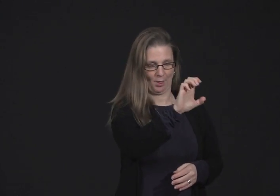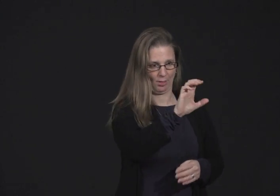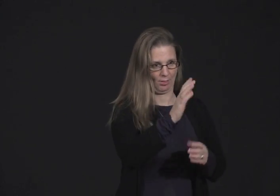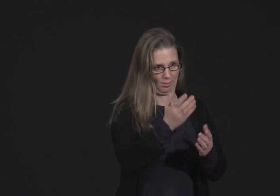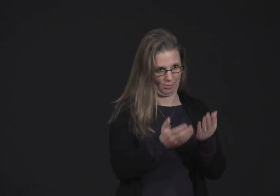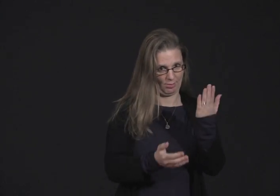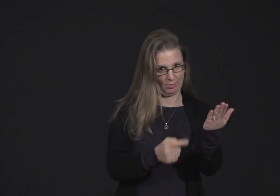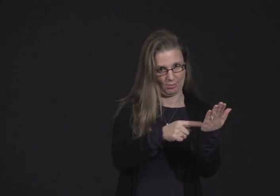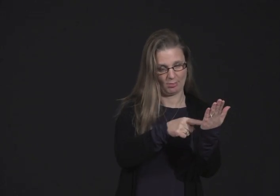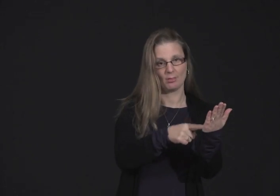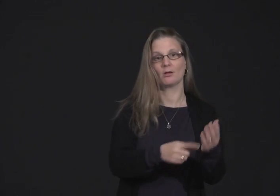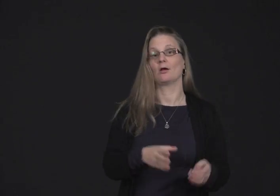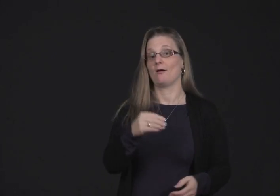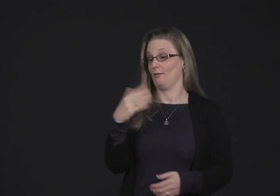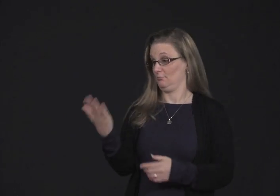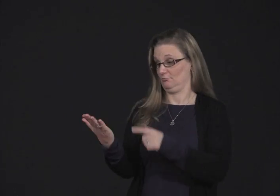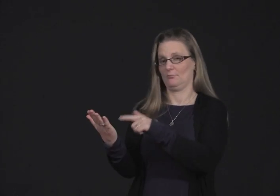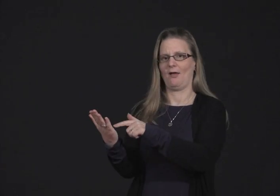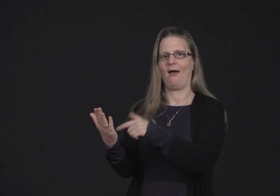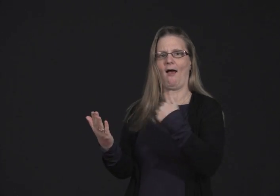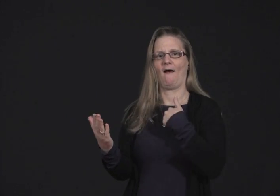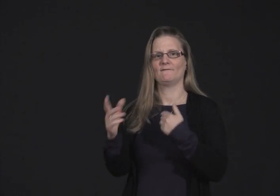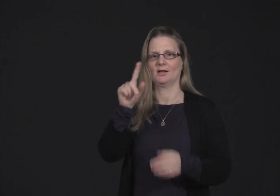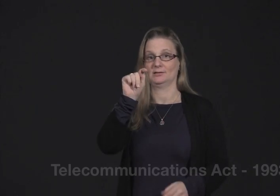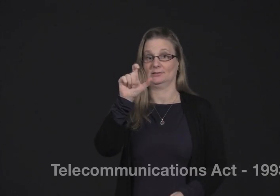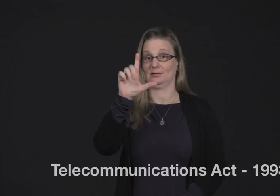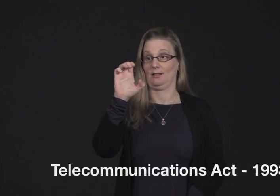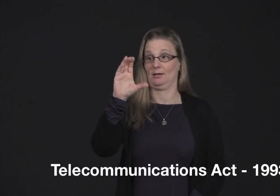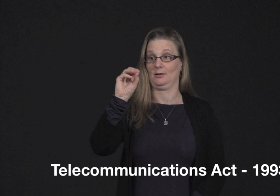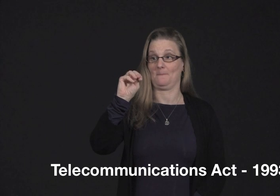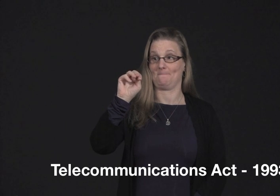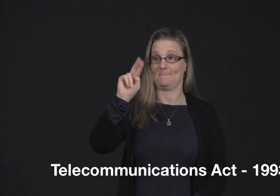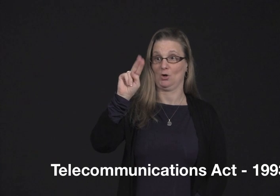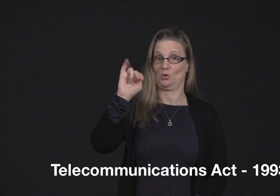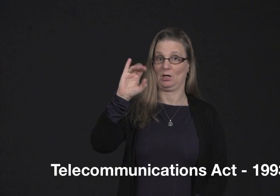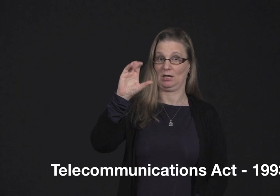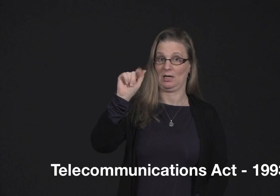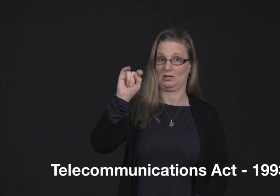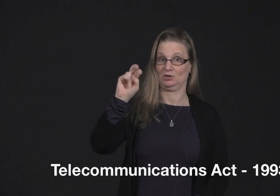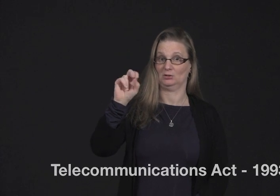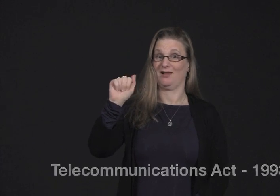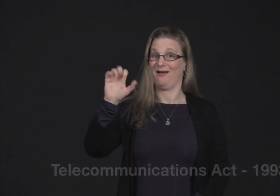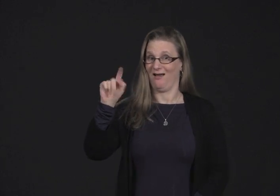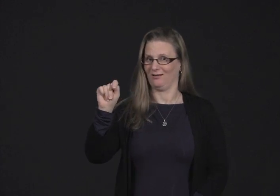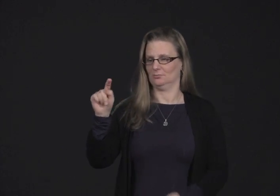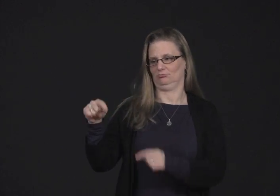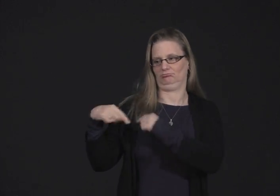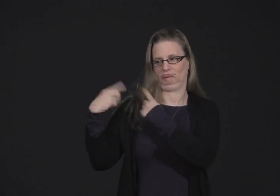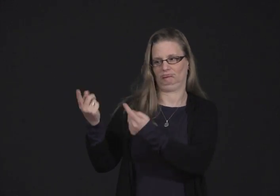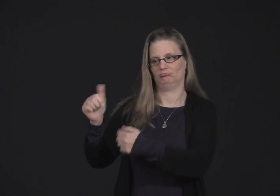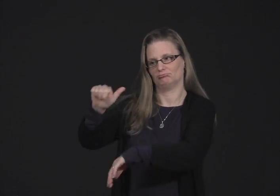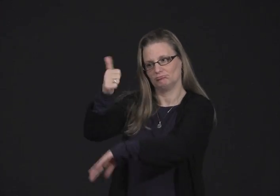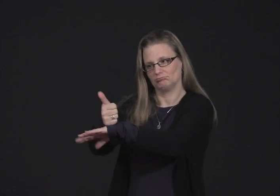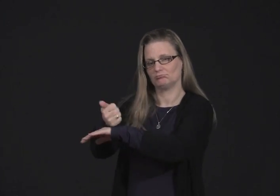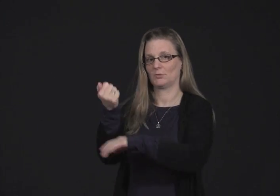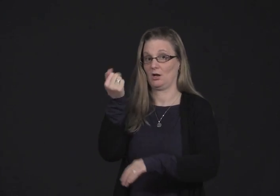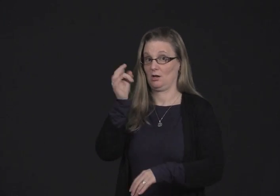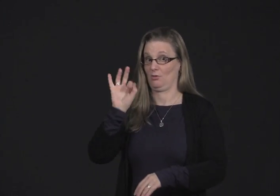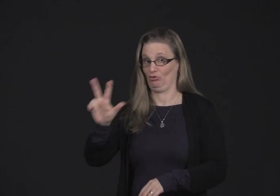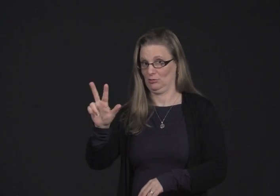radio, and communications. And then we have the Telecommunications Act of 1993, which